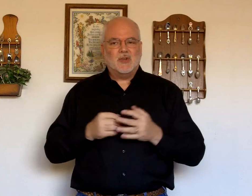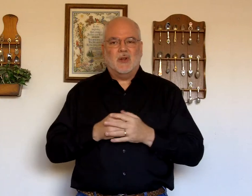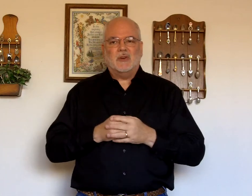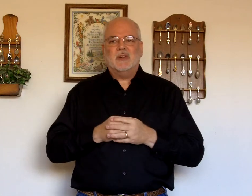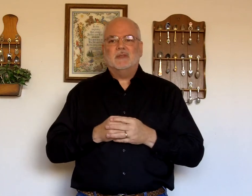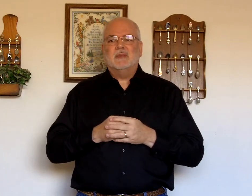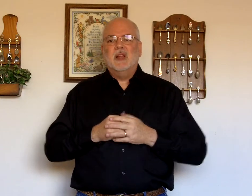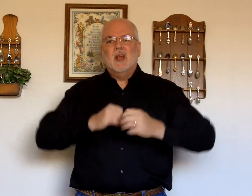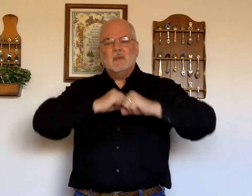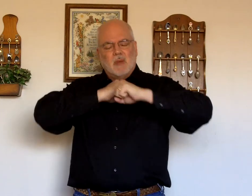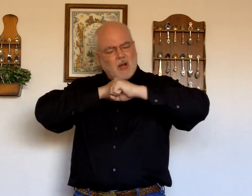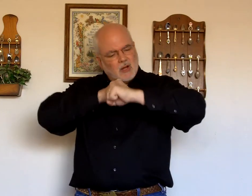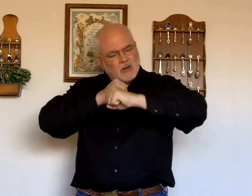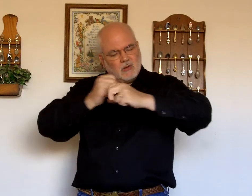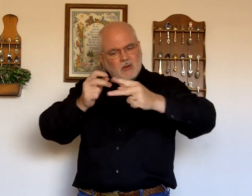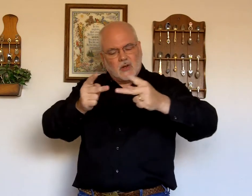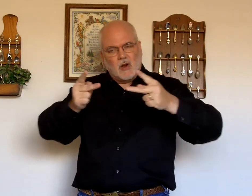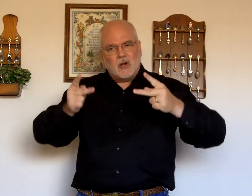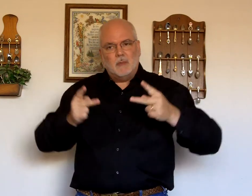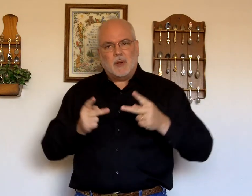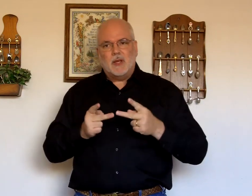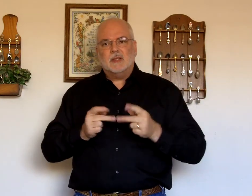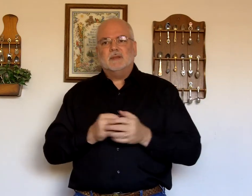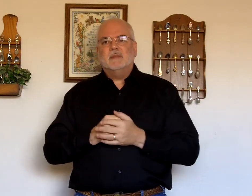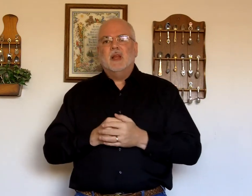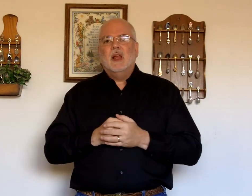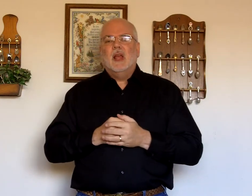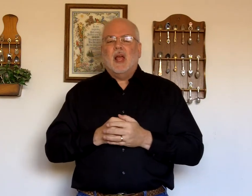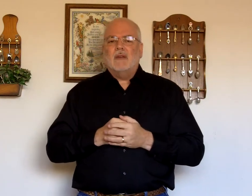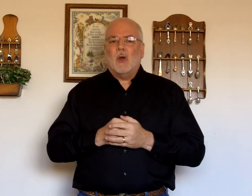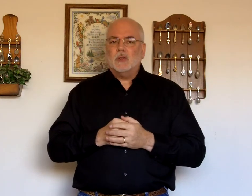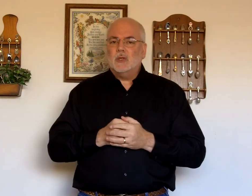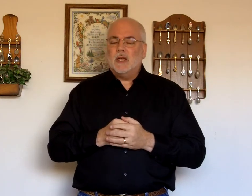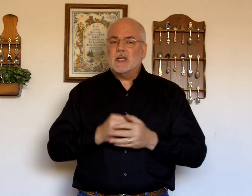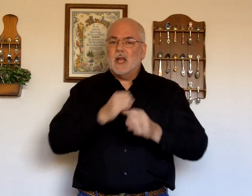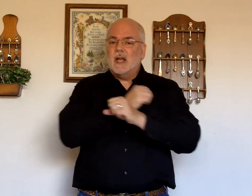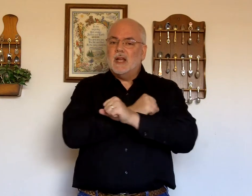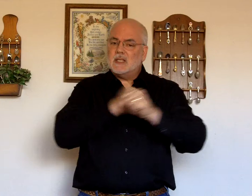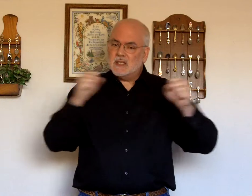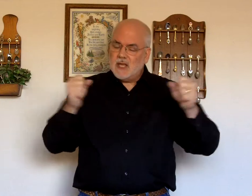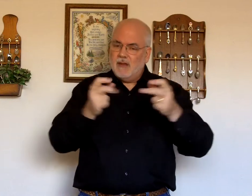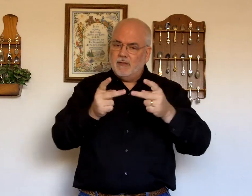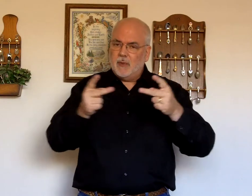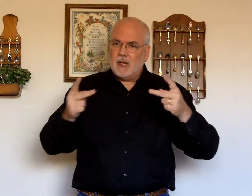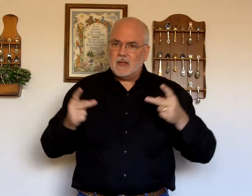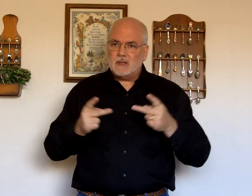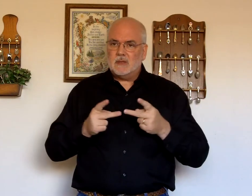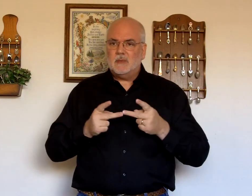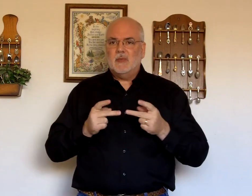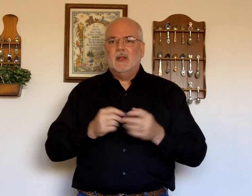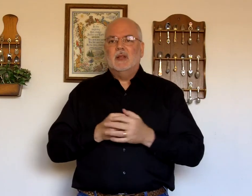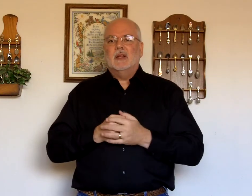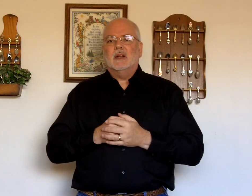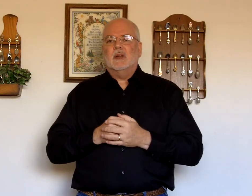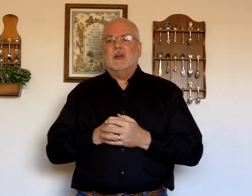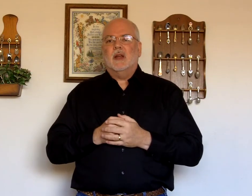shelter. What? Guarded place. I've also seen a sign. Safe place. Okay.